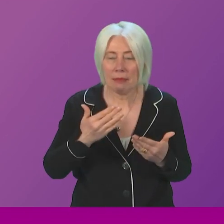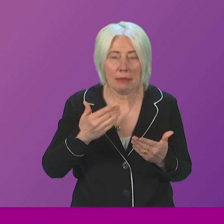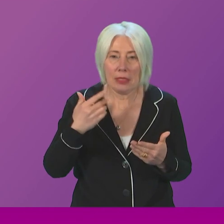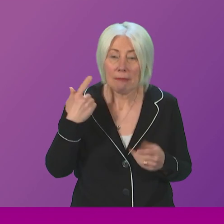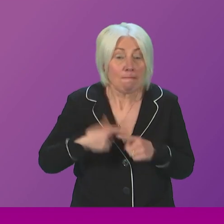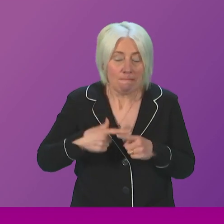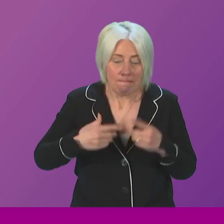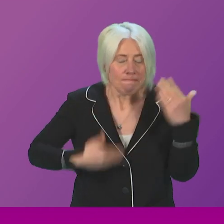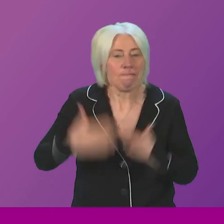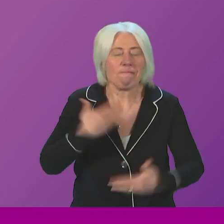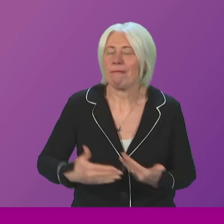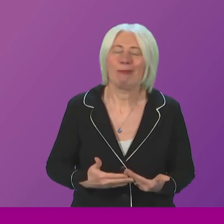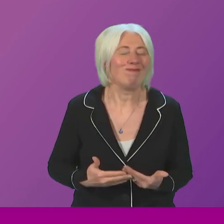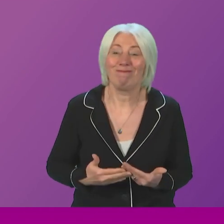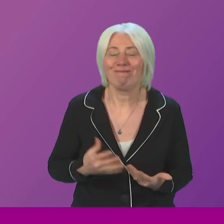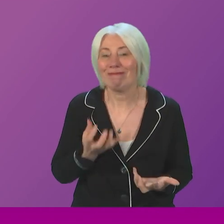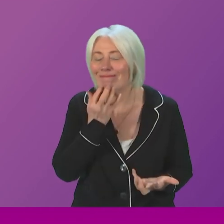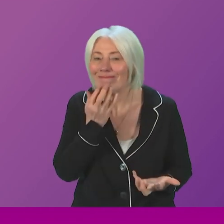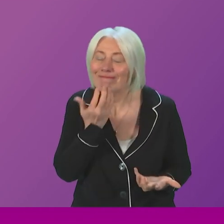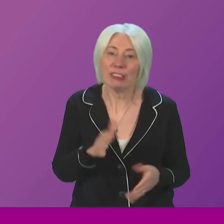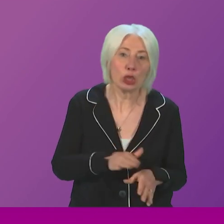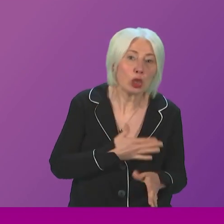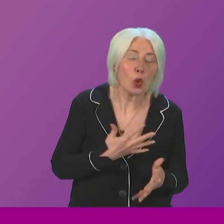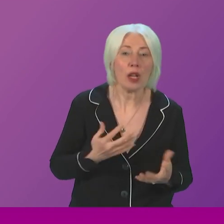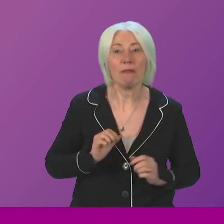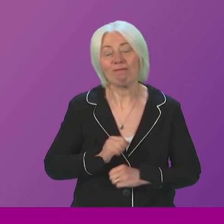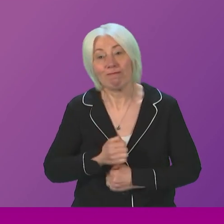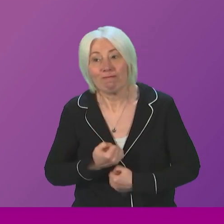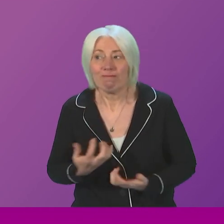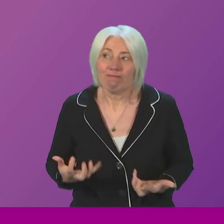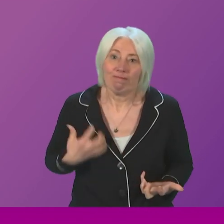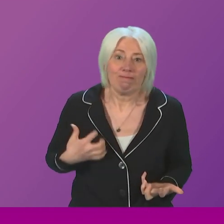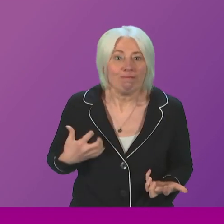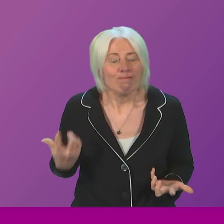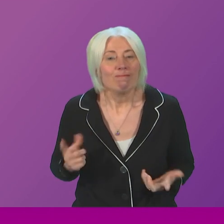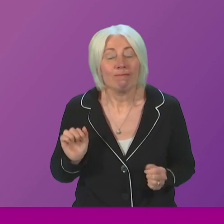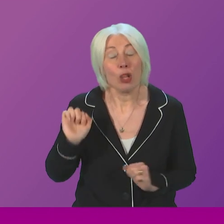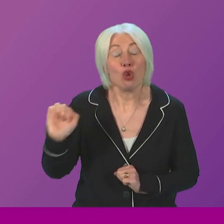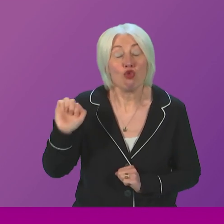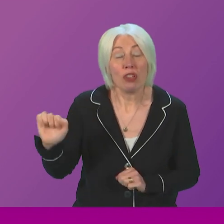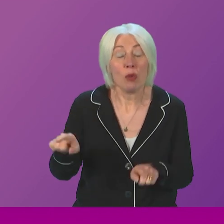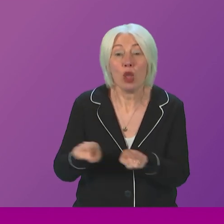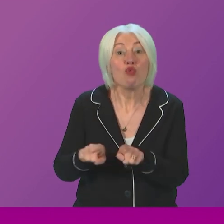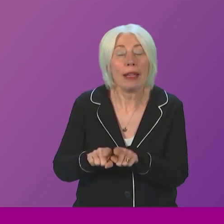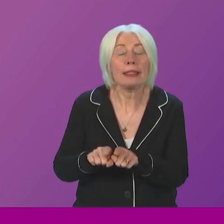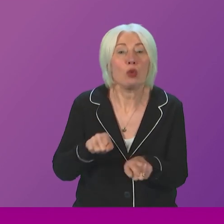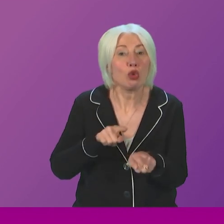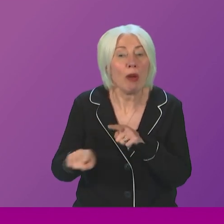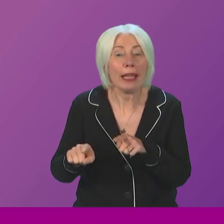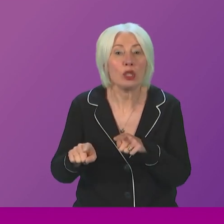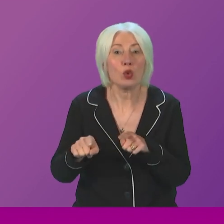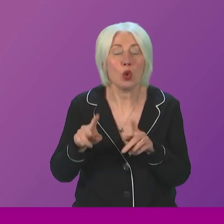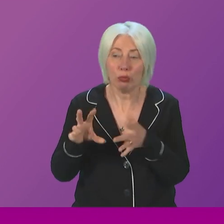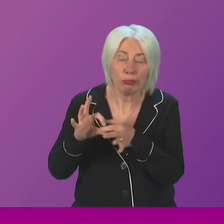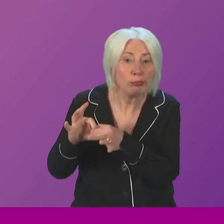quickly on the ground as they would like. I understand that frustration. Cocap Stewart is also right to mention that we are trying to take a